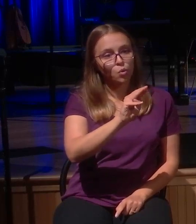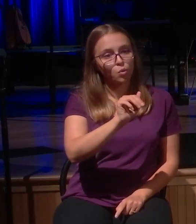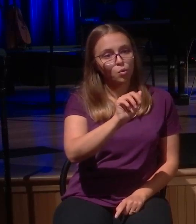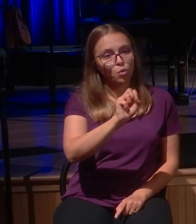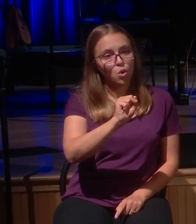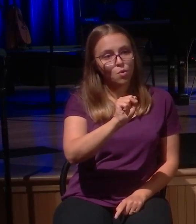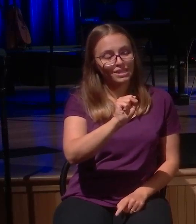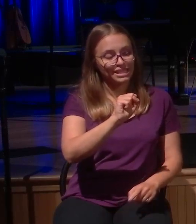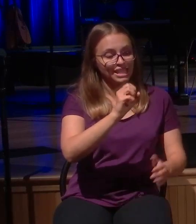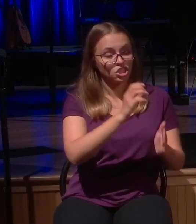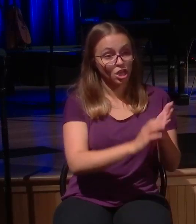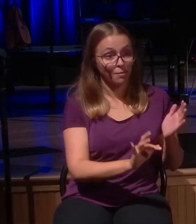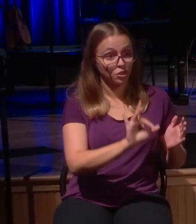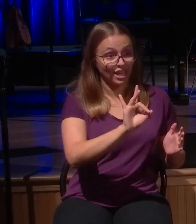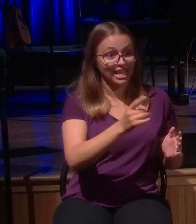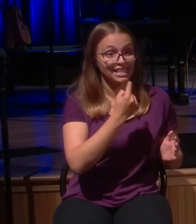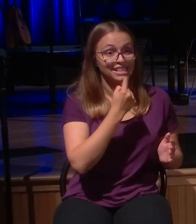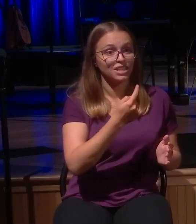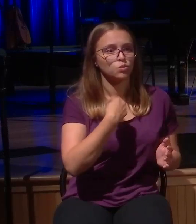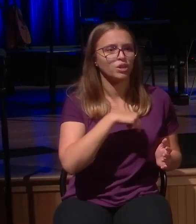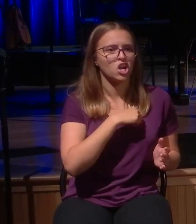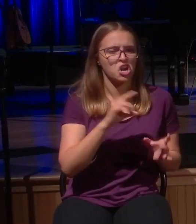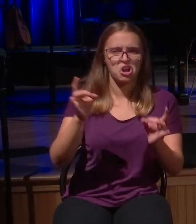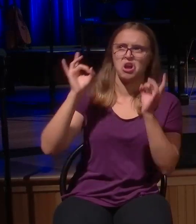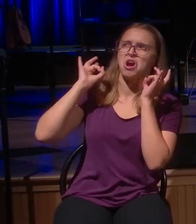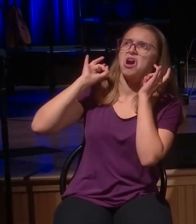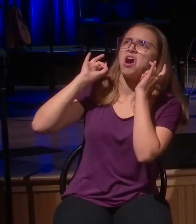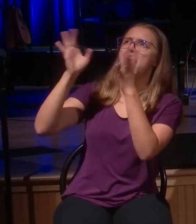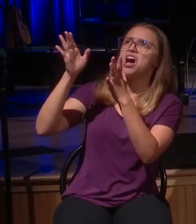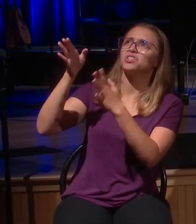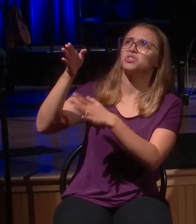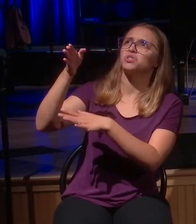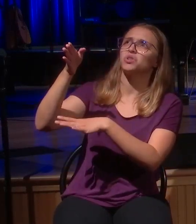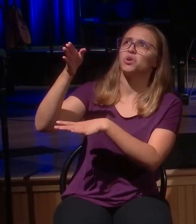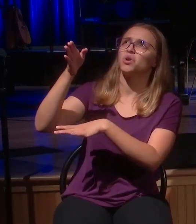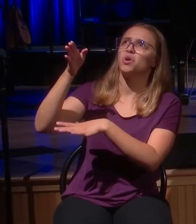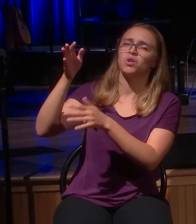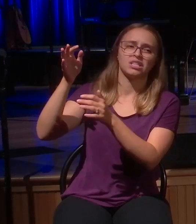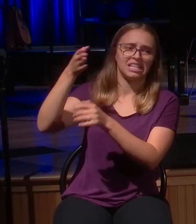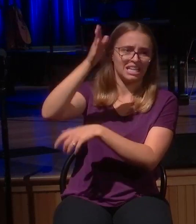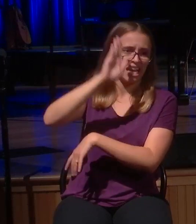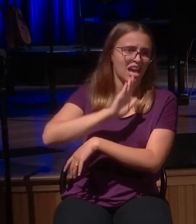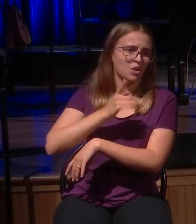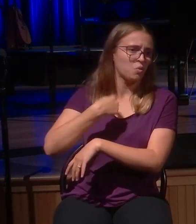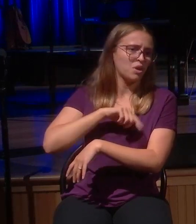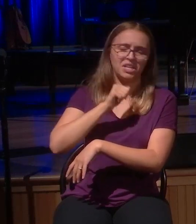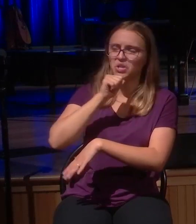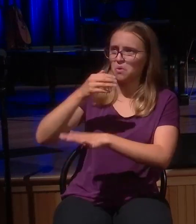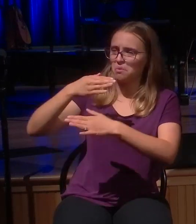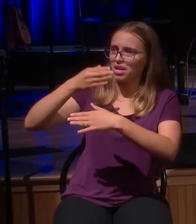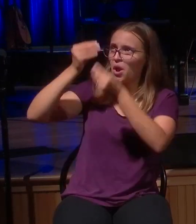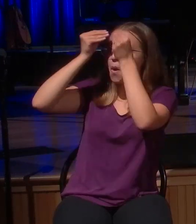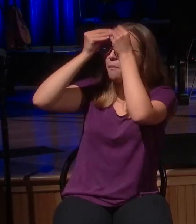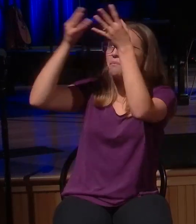are hostile towards God. We do not submit to God's law, nor can we.